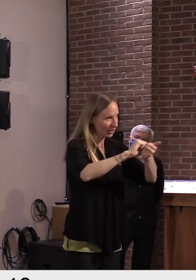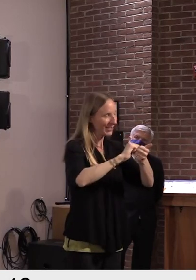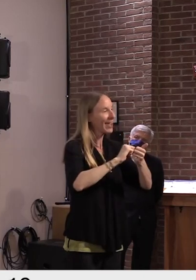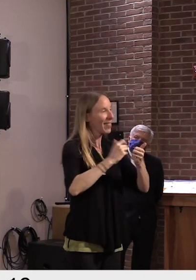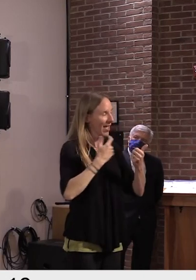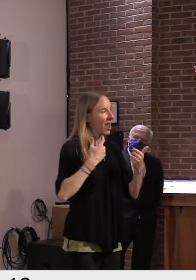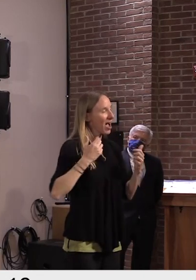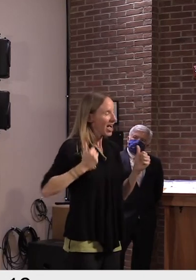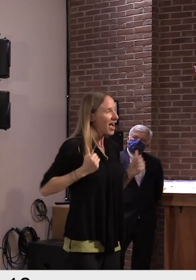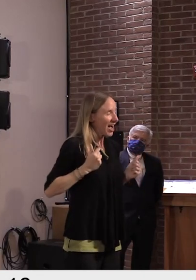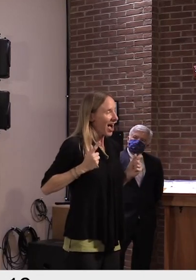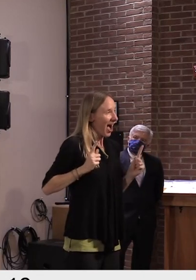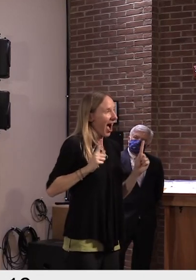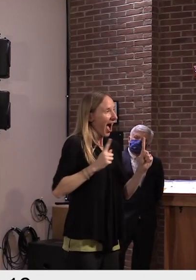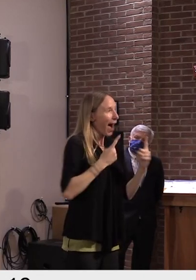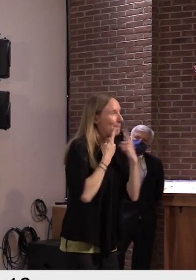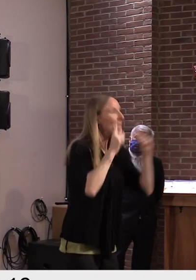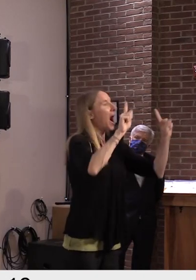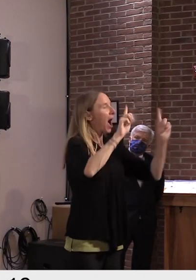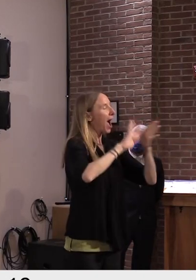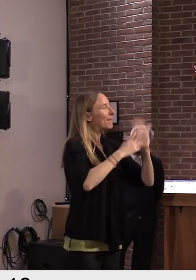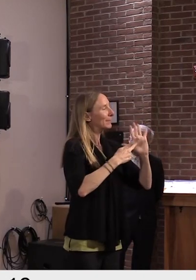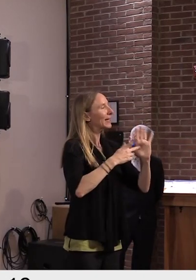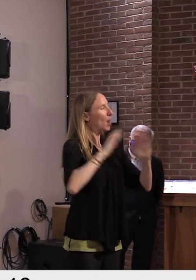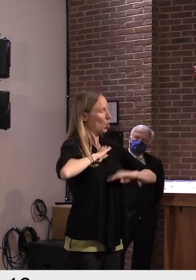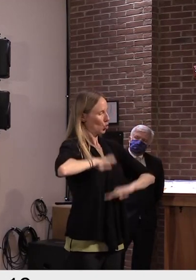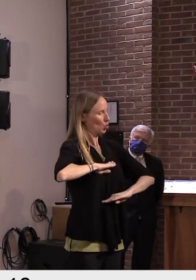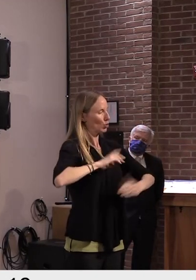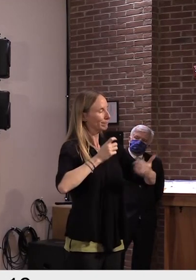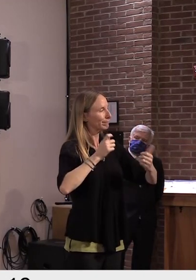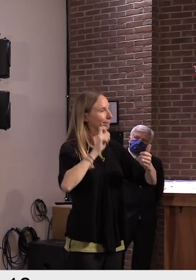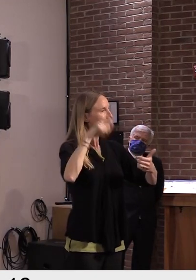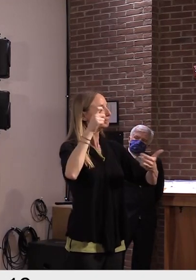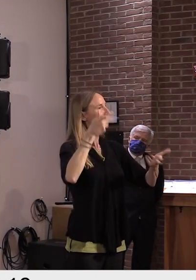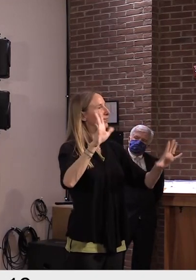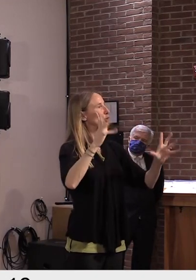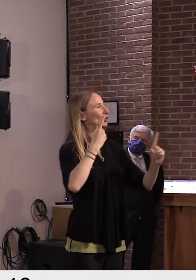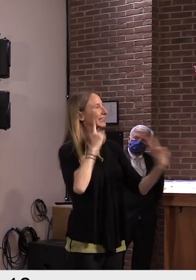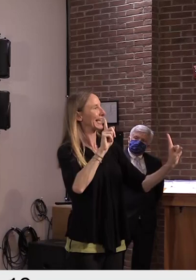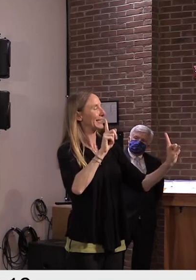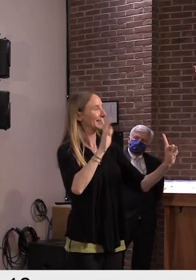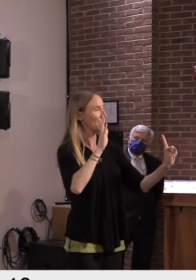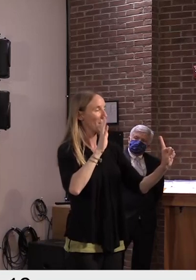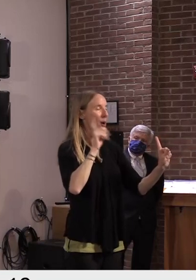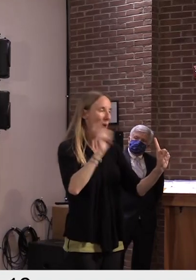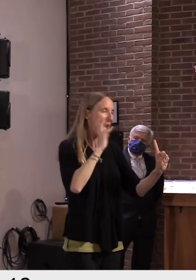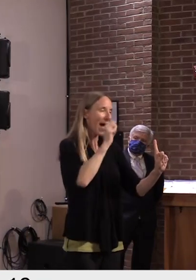longer. And we will get there all the much sooner. Thank you.